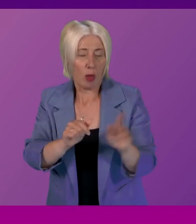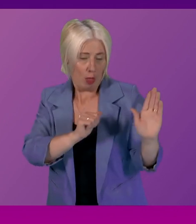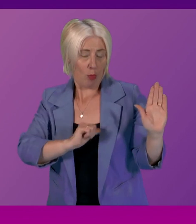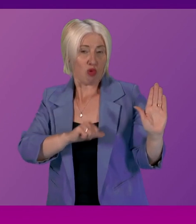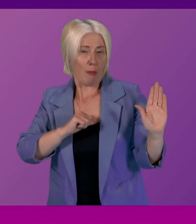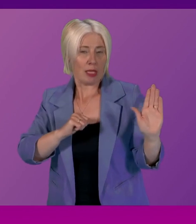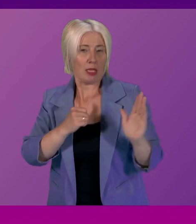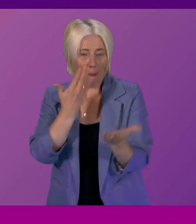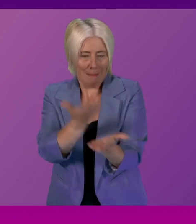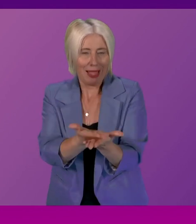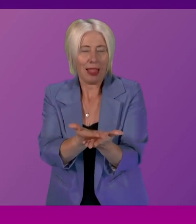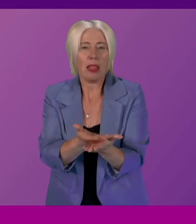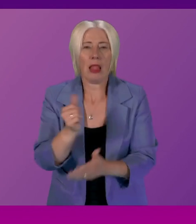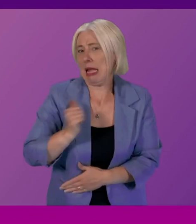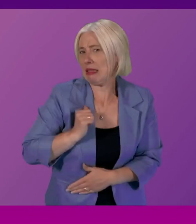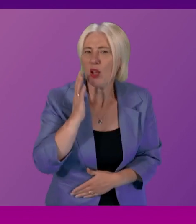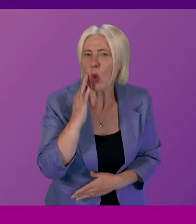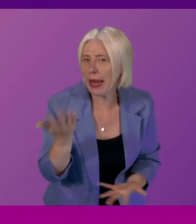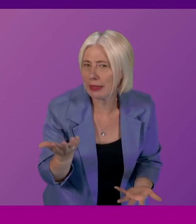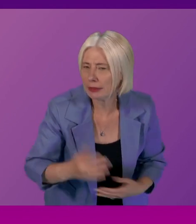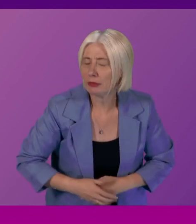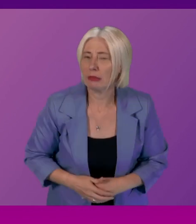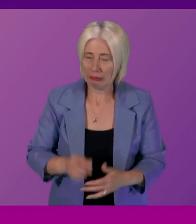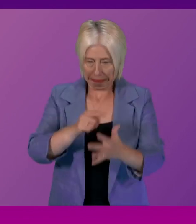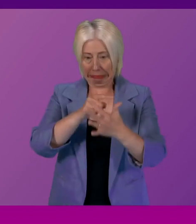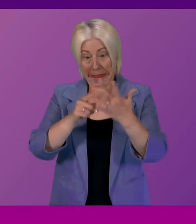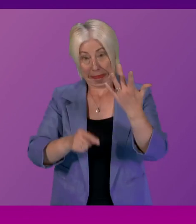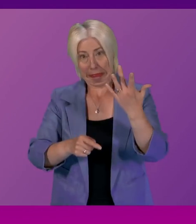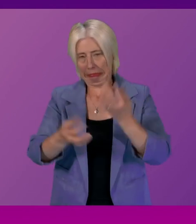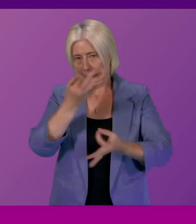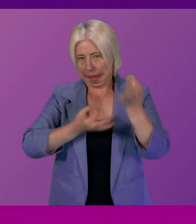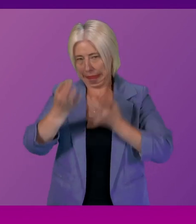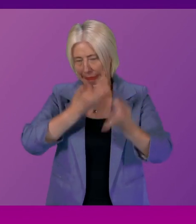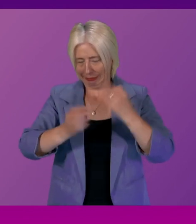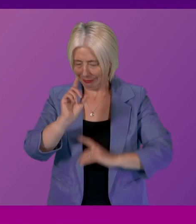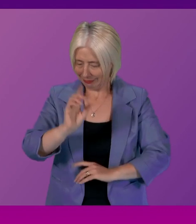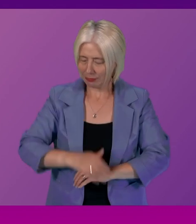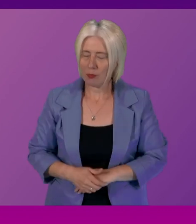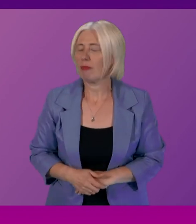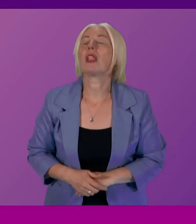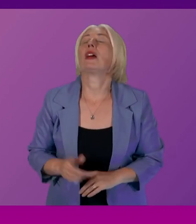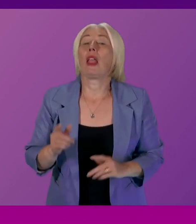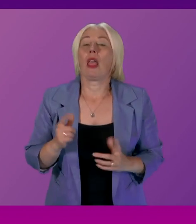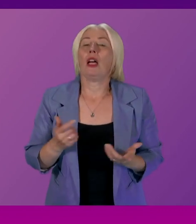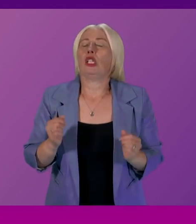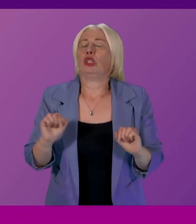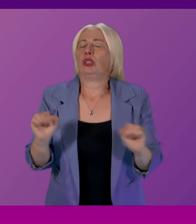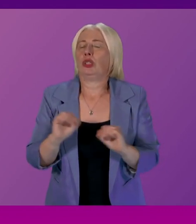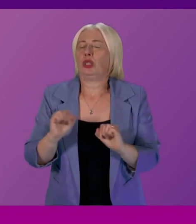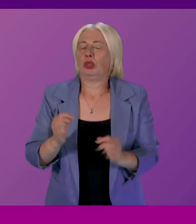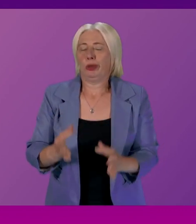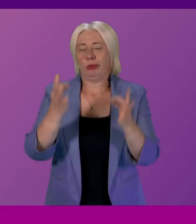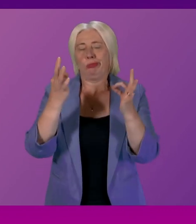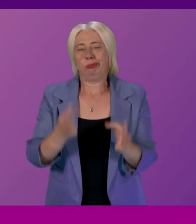expect that so a number of things you're right in that question we haven't finally determined